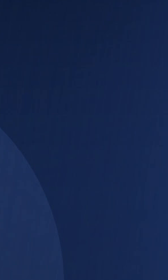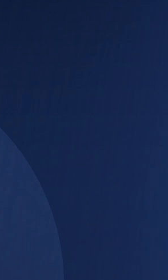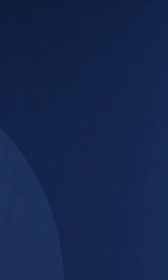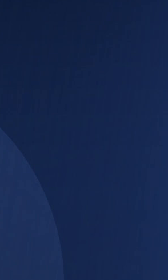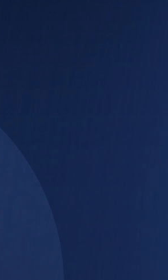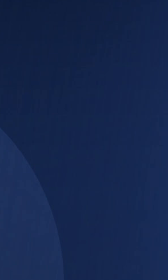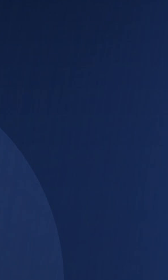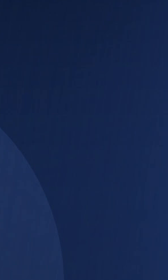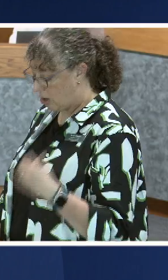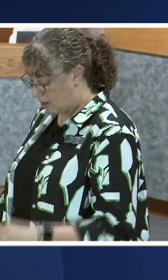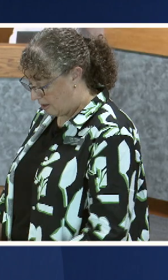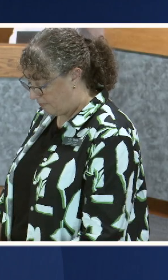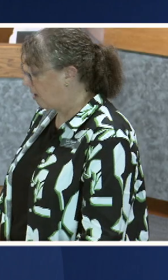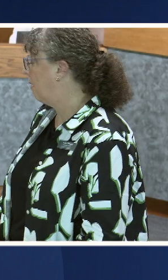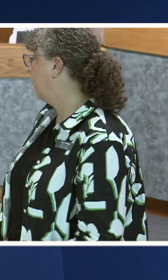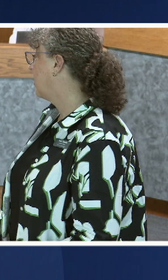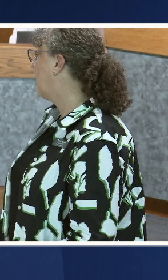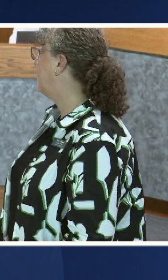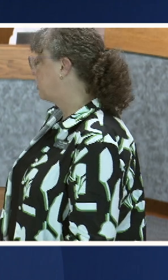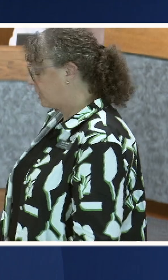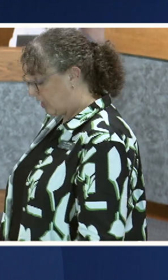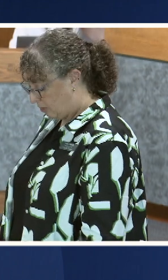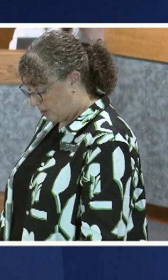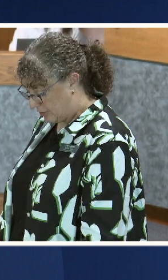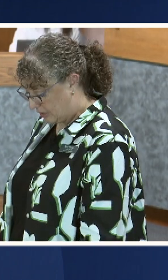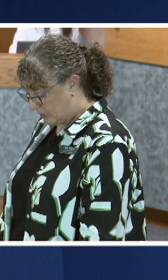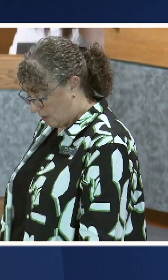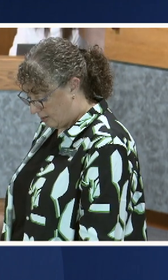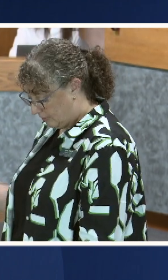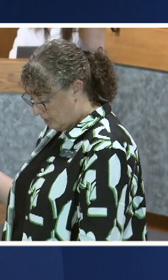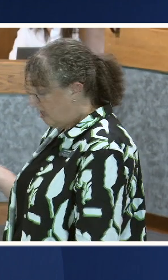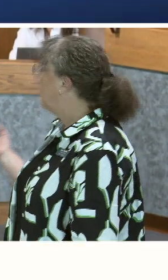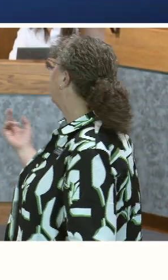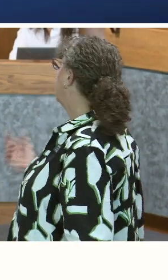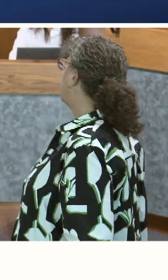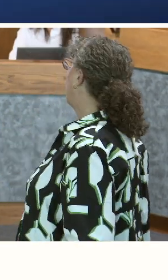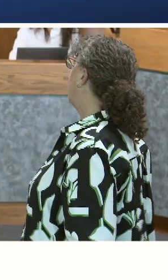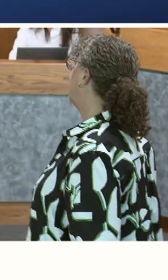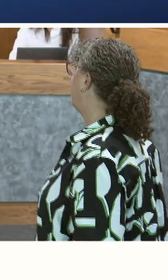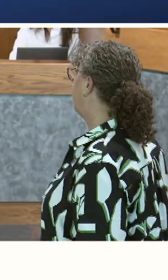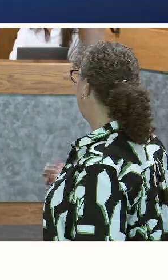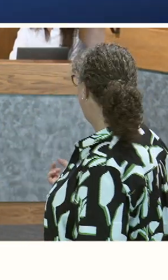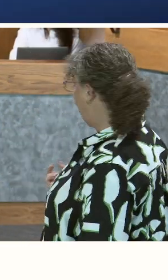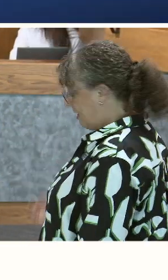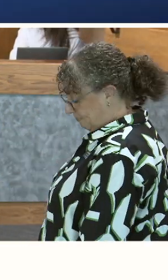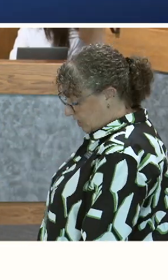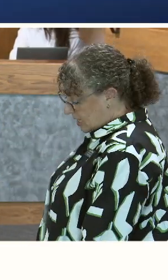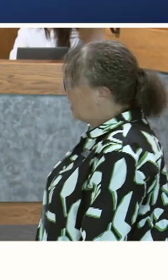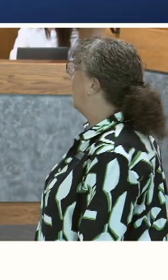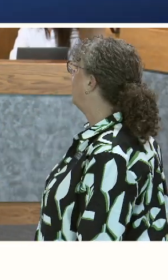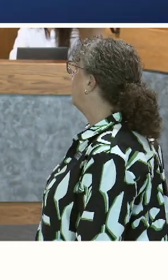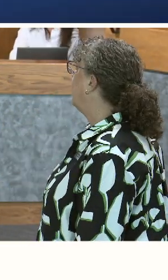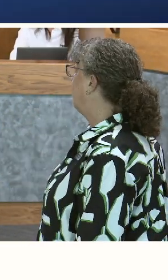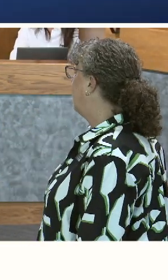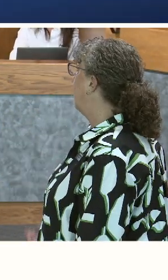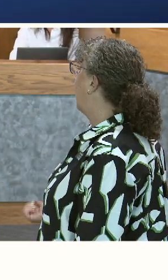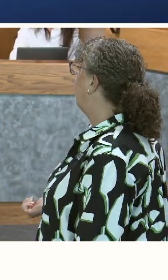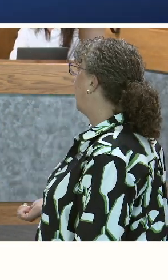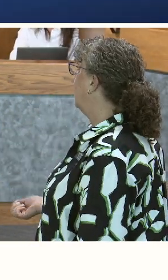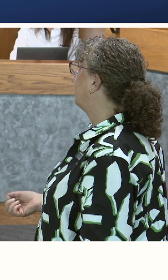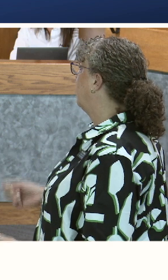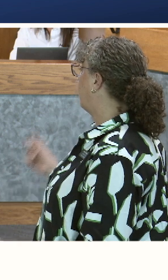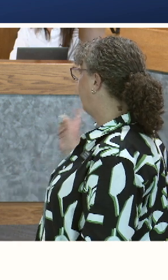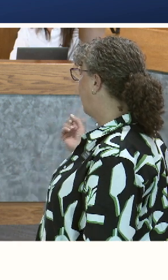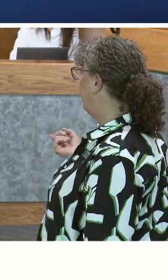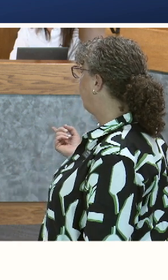that we do and that's the undercurrent of this particular project as well. So what is Virginia Vine? Simply put,